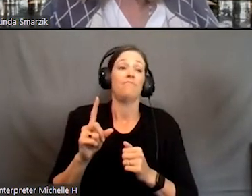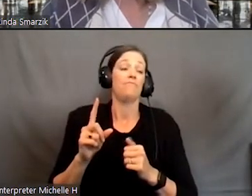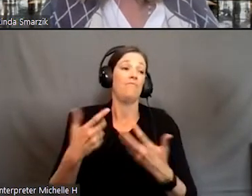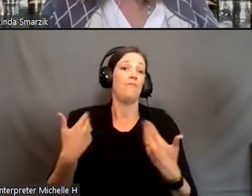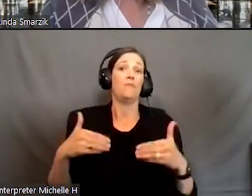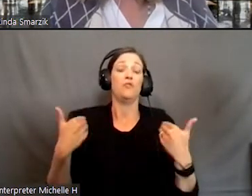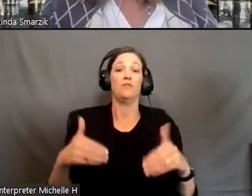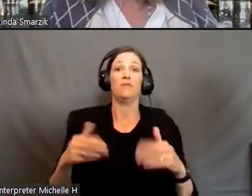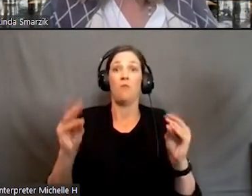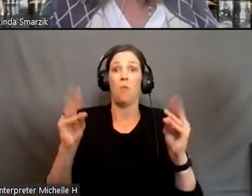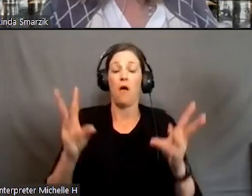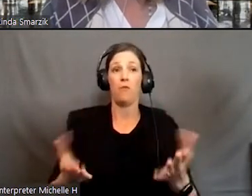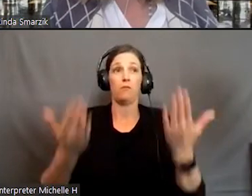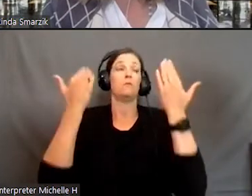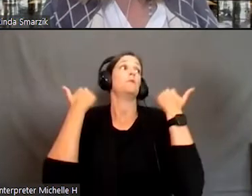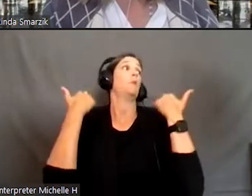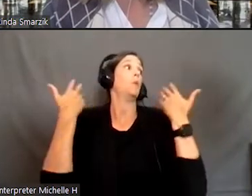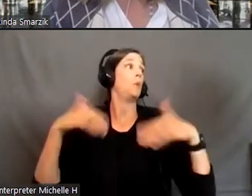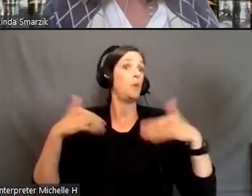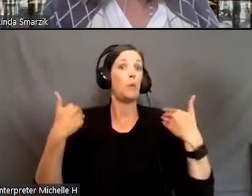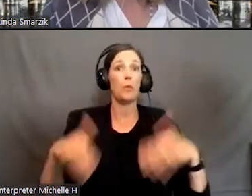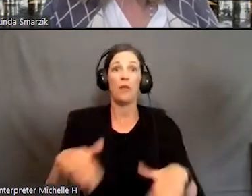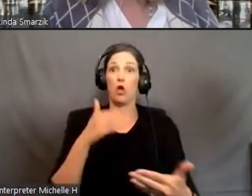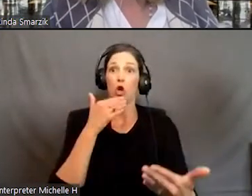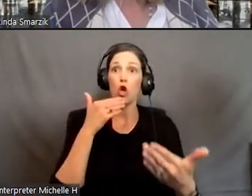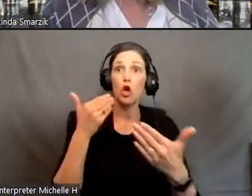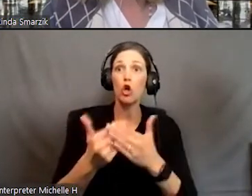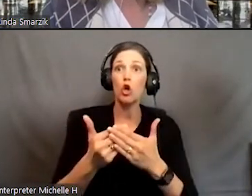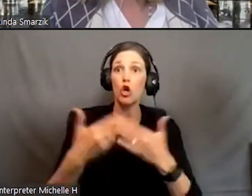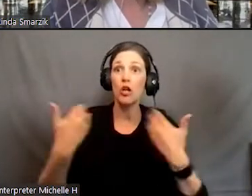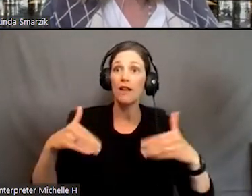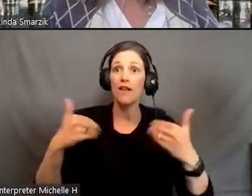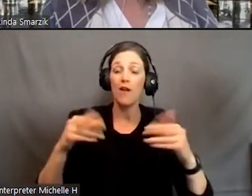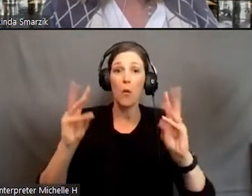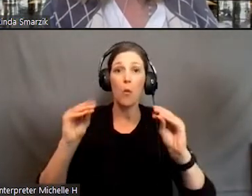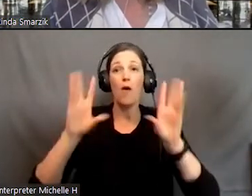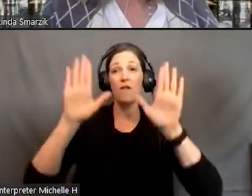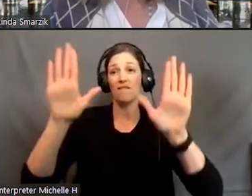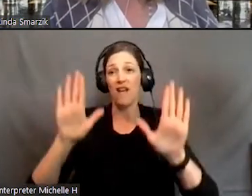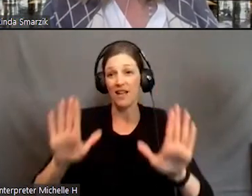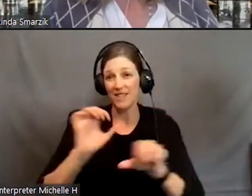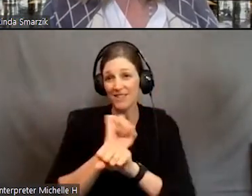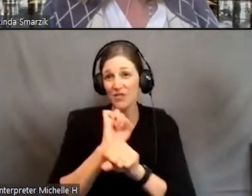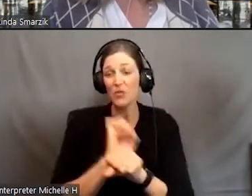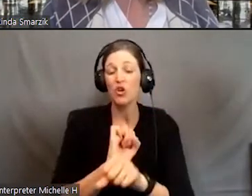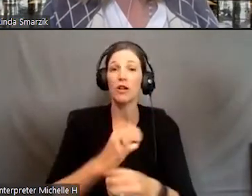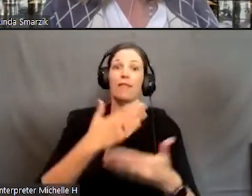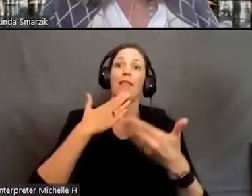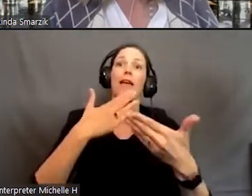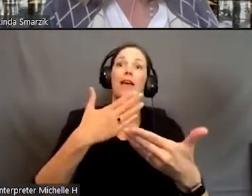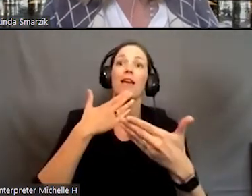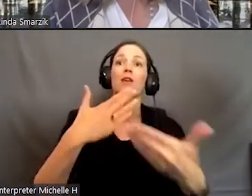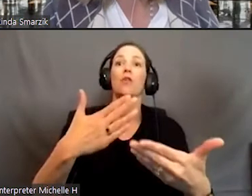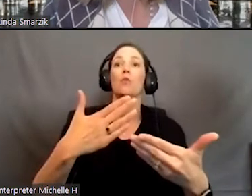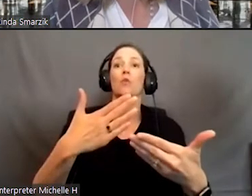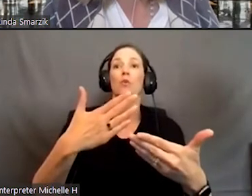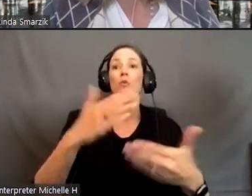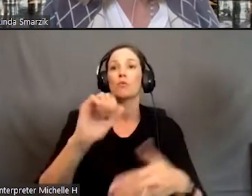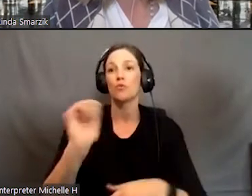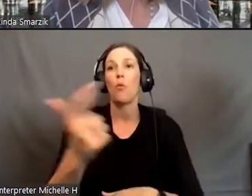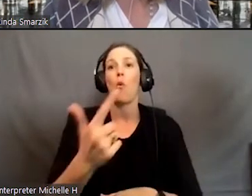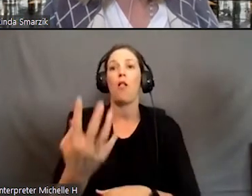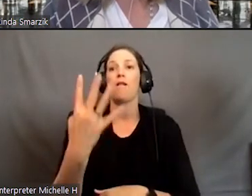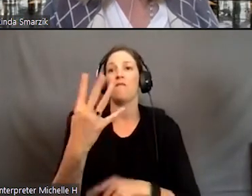blown away by how how good these are. I mean, this is fantastic work. And so I want to say thank you to all four